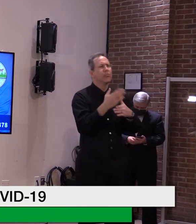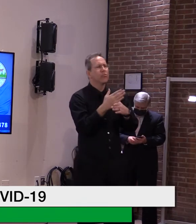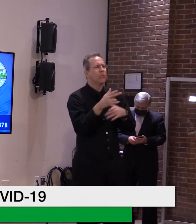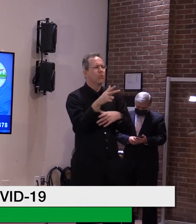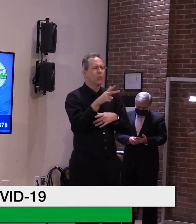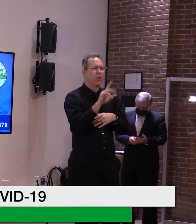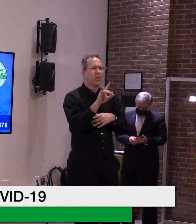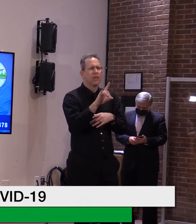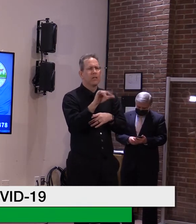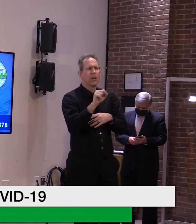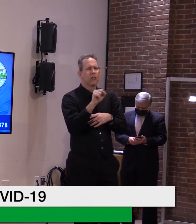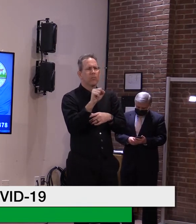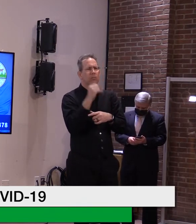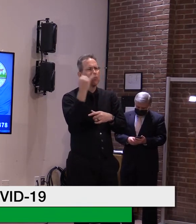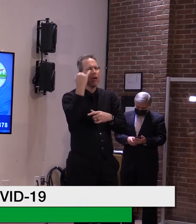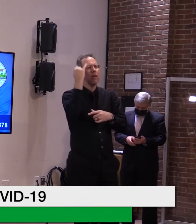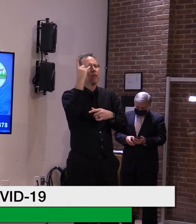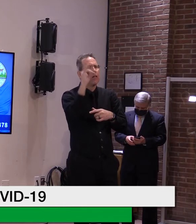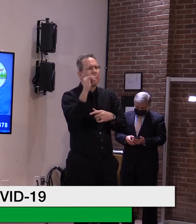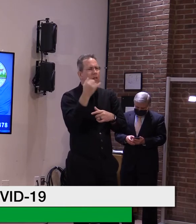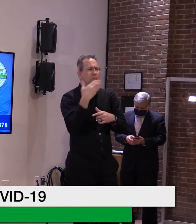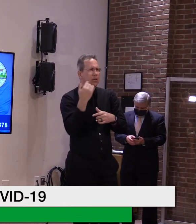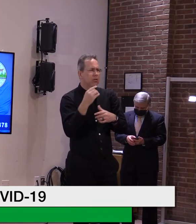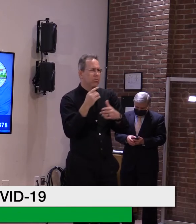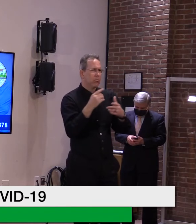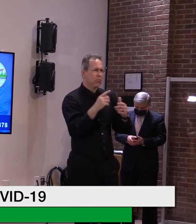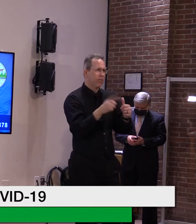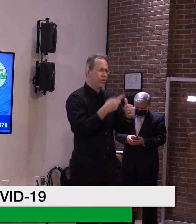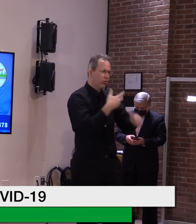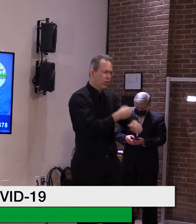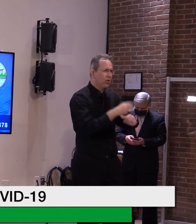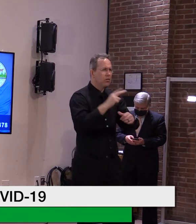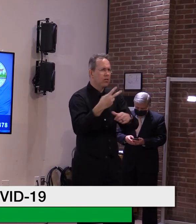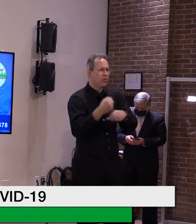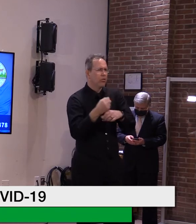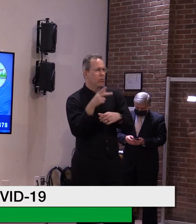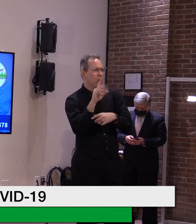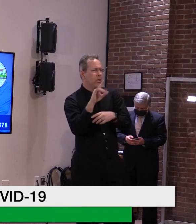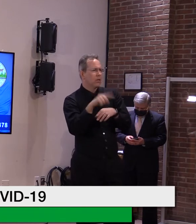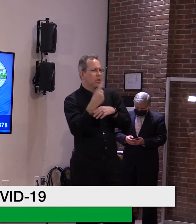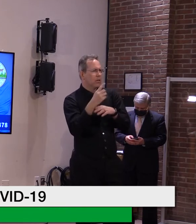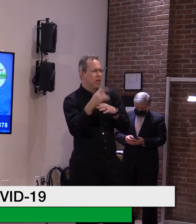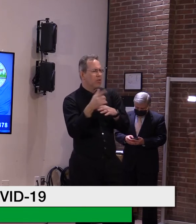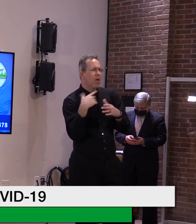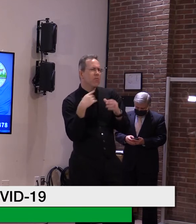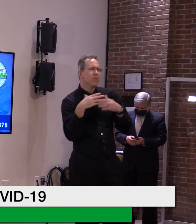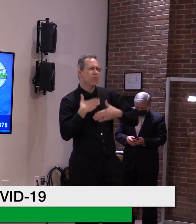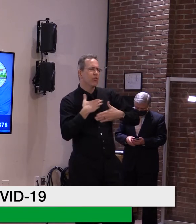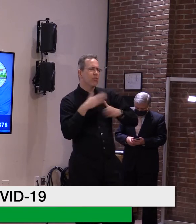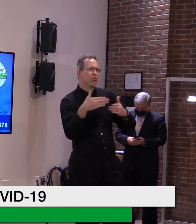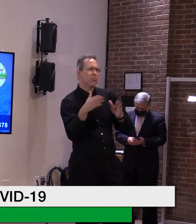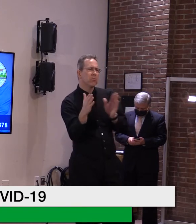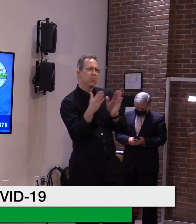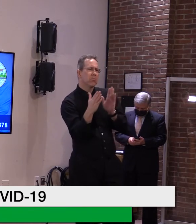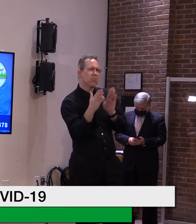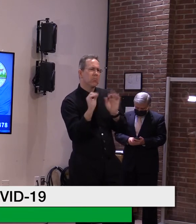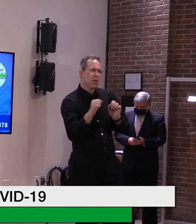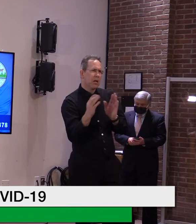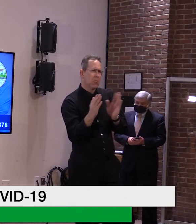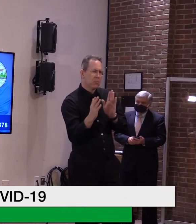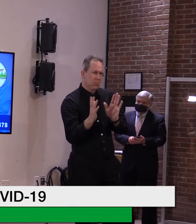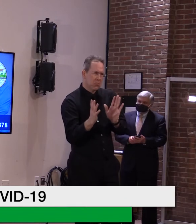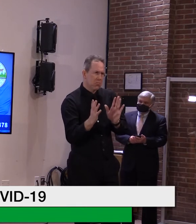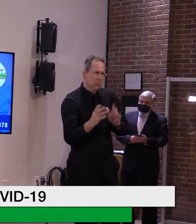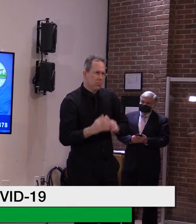not, uh, going to matter too much. The CDC has also weighed in and said that should you get your vaccine